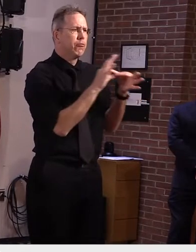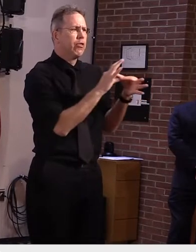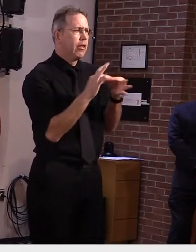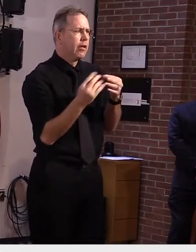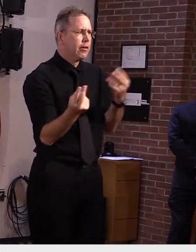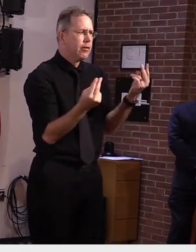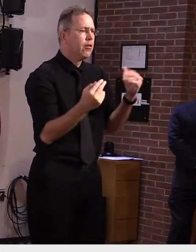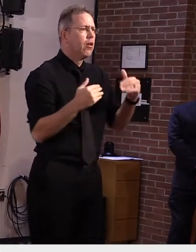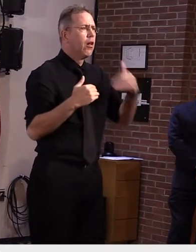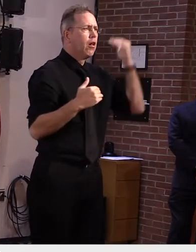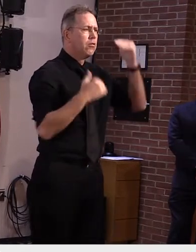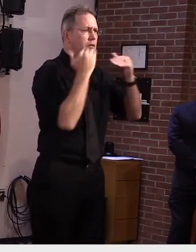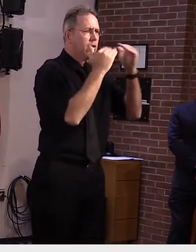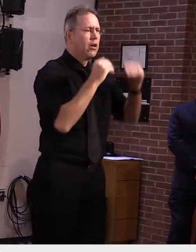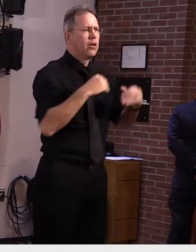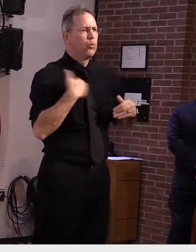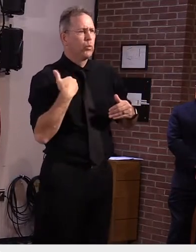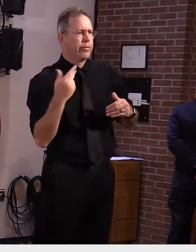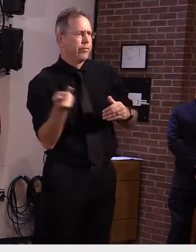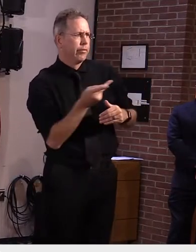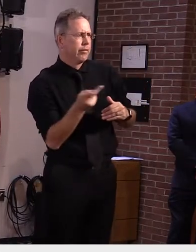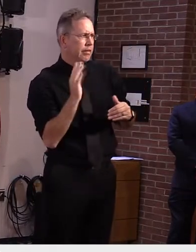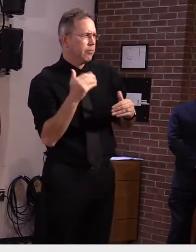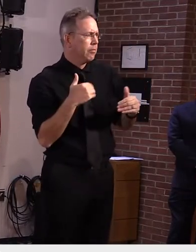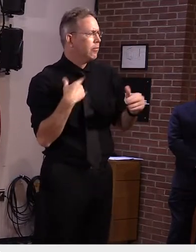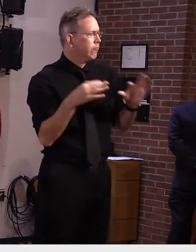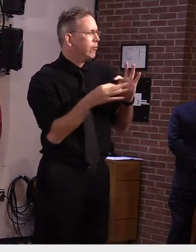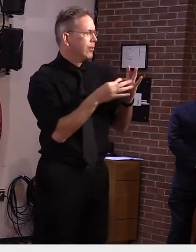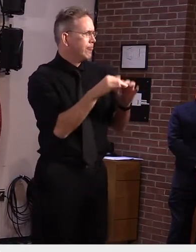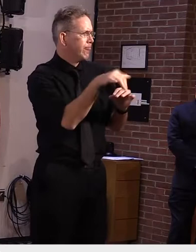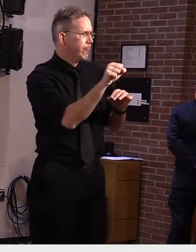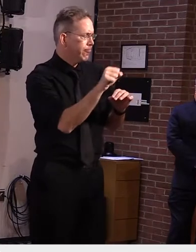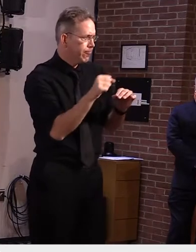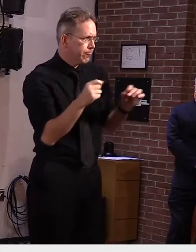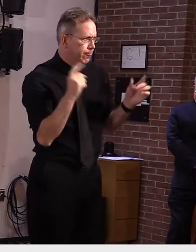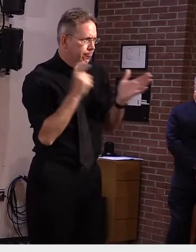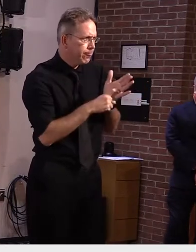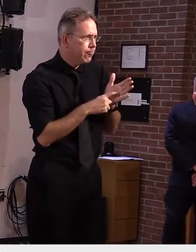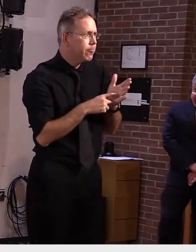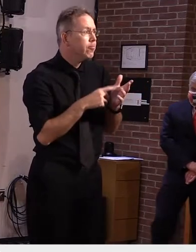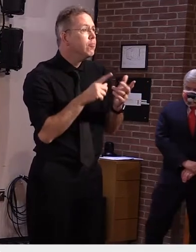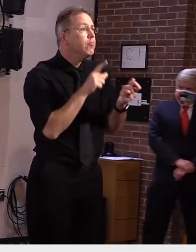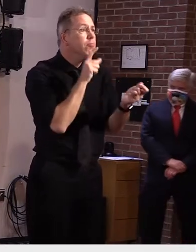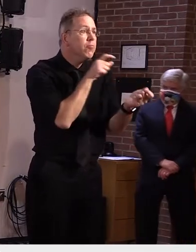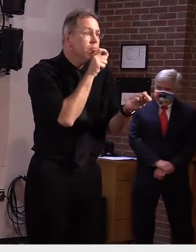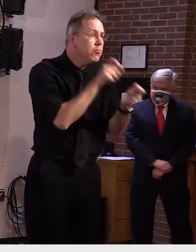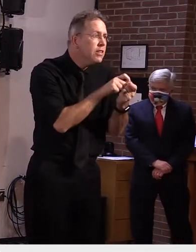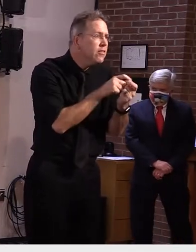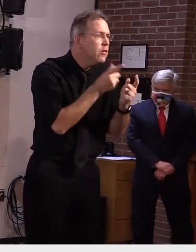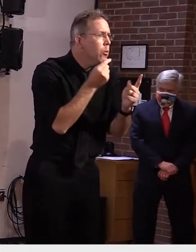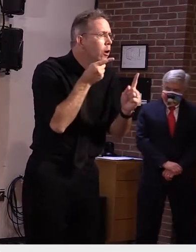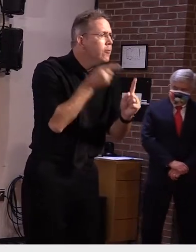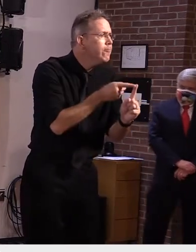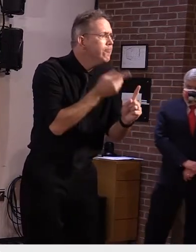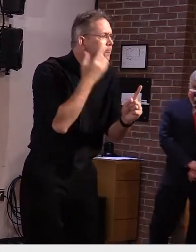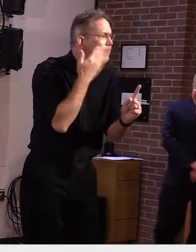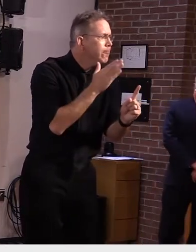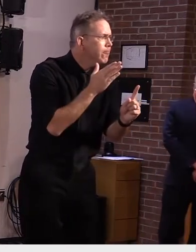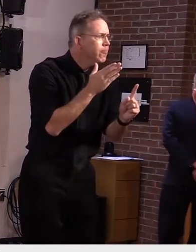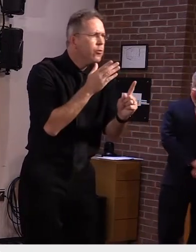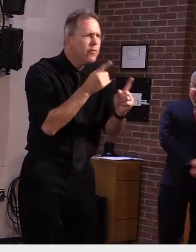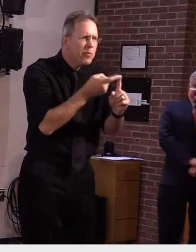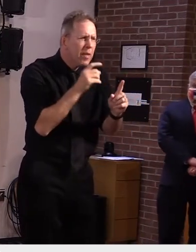um but the bottom line is we haven't identified the precise you know source or origin